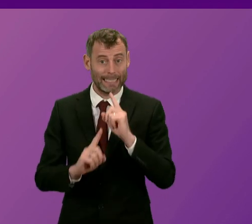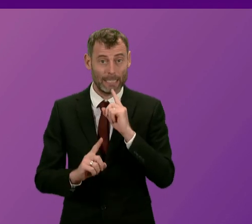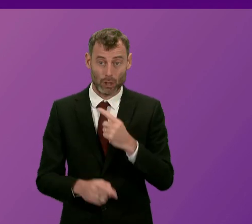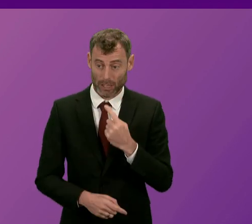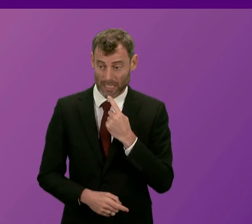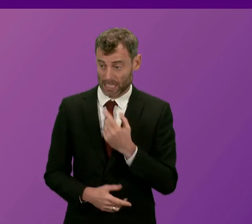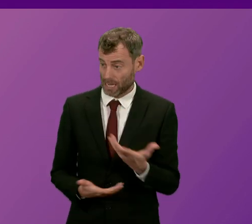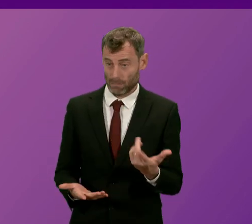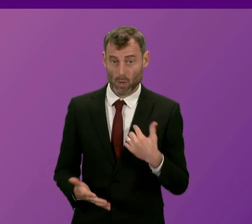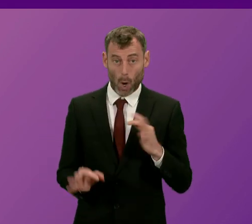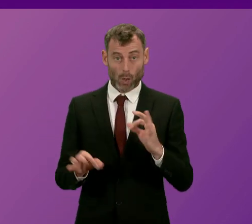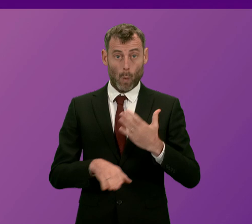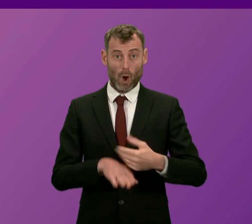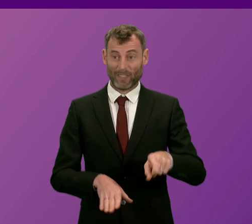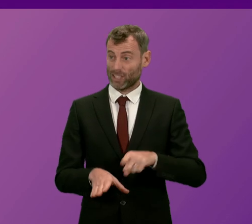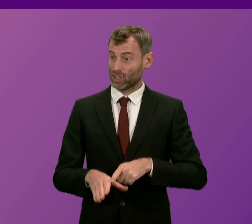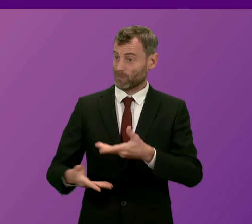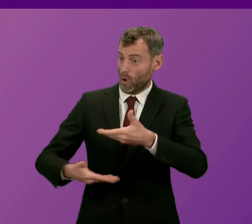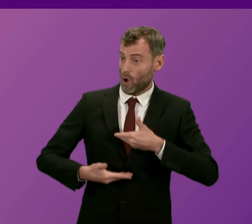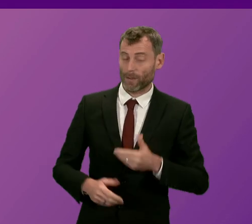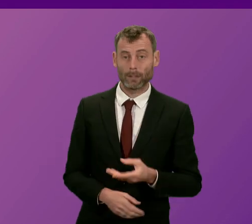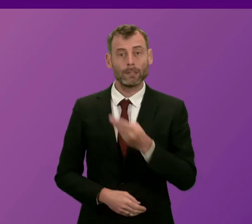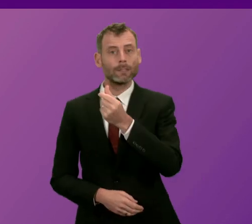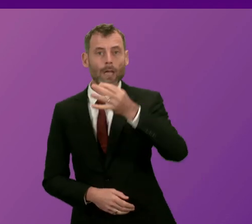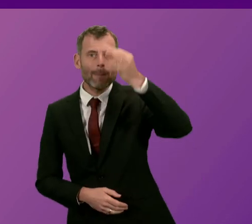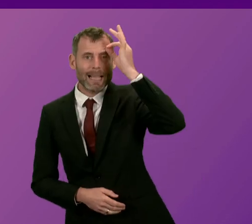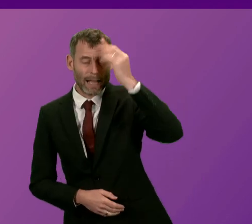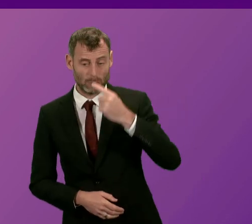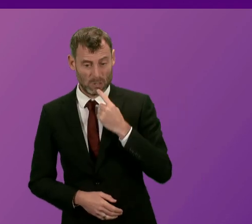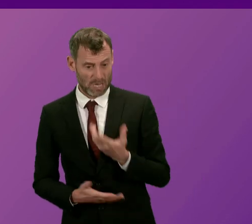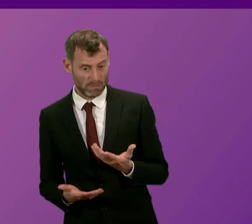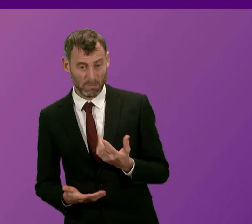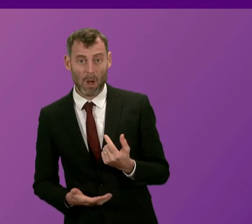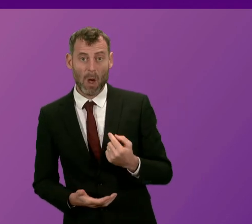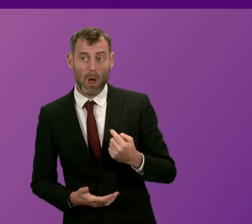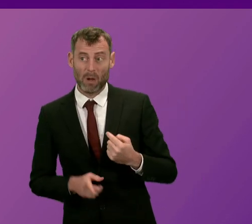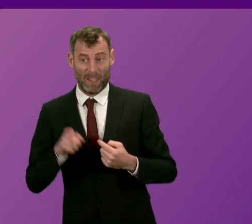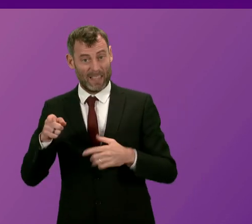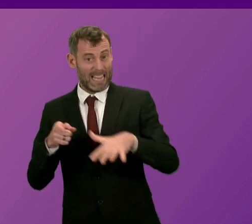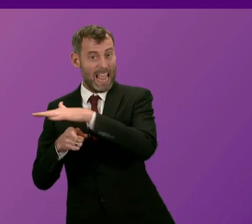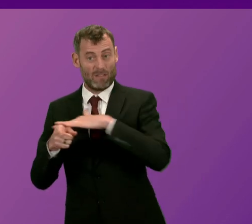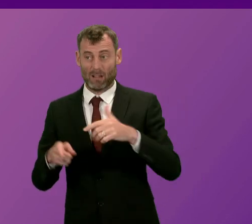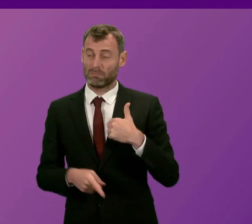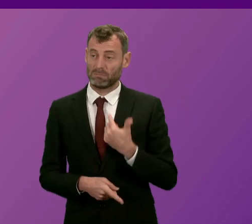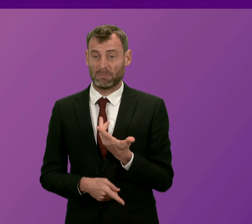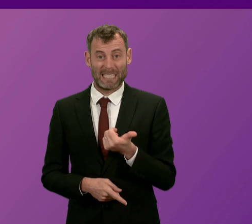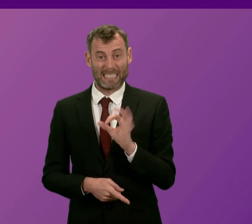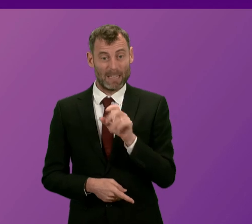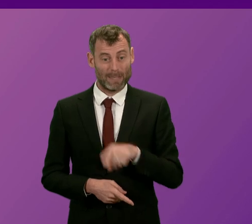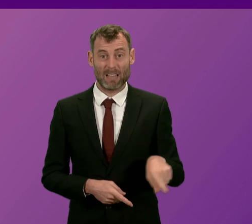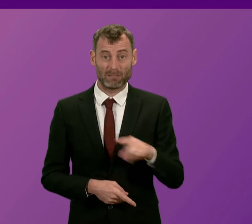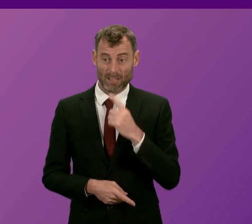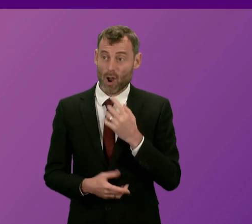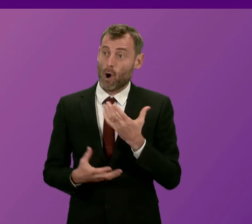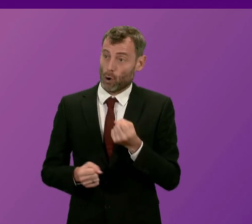supply work this year and in some councils over 60% had less than a month. Now, taken with Pam Duncan Glancy's statistics, this all